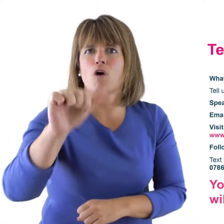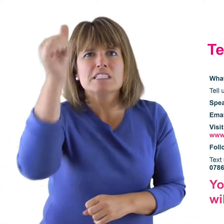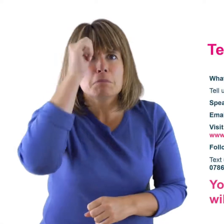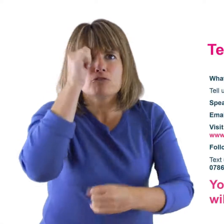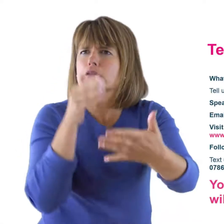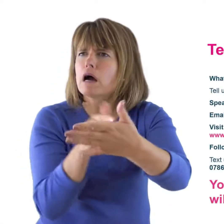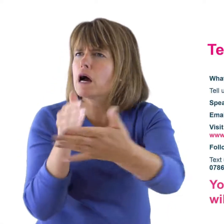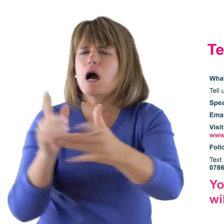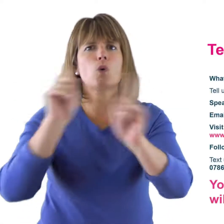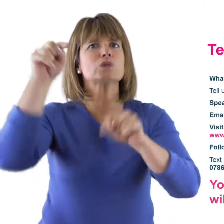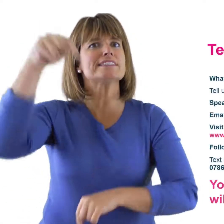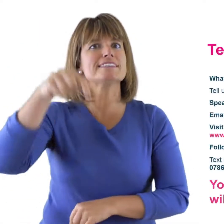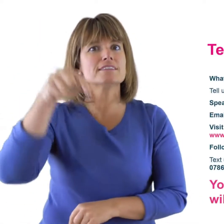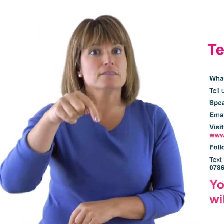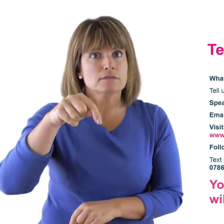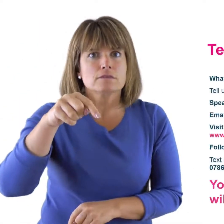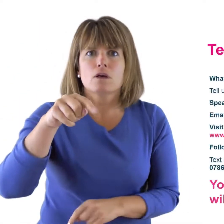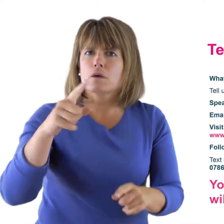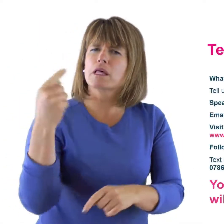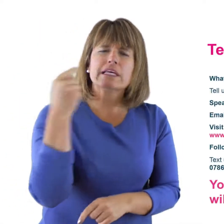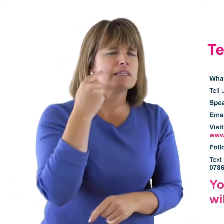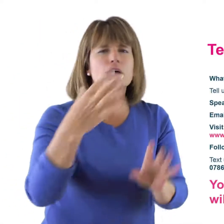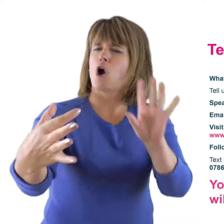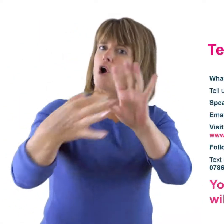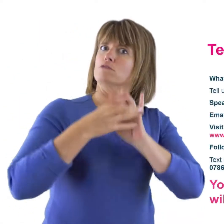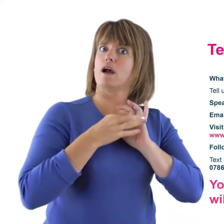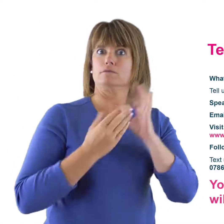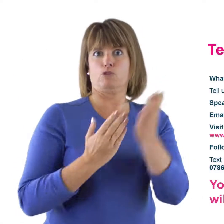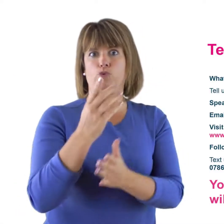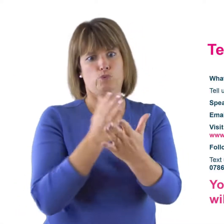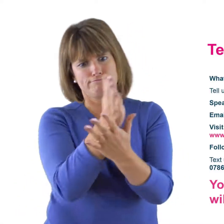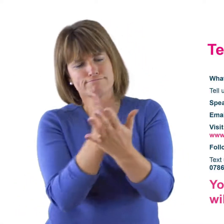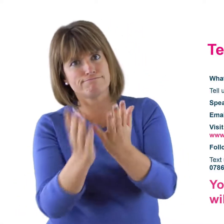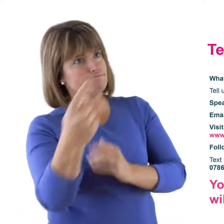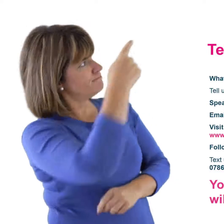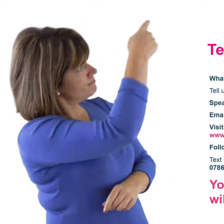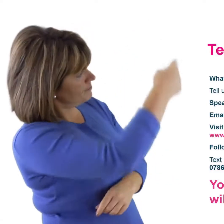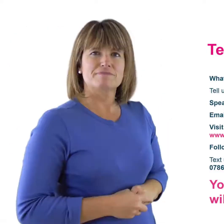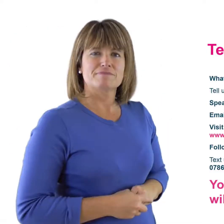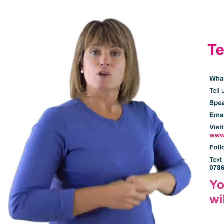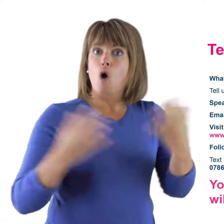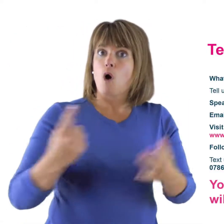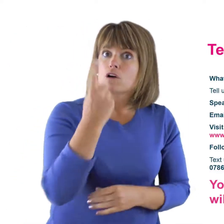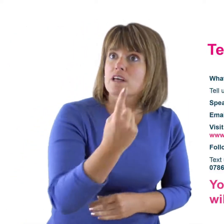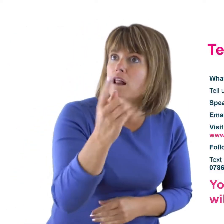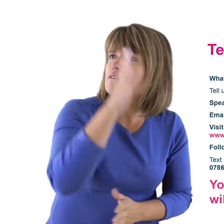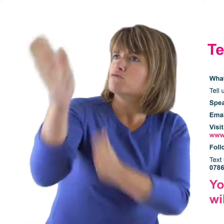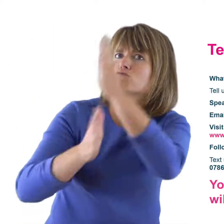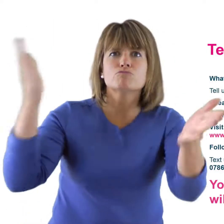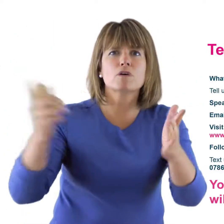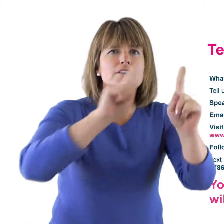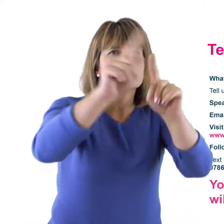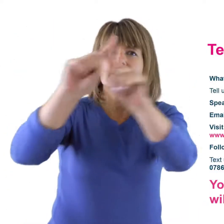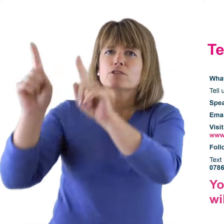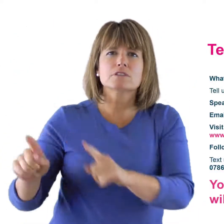feedback using any device including smartphones. Visit our website, find us on Facebook or Twitter or text us.